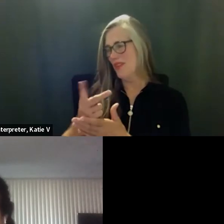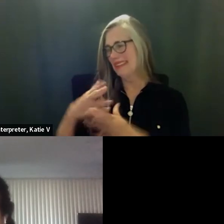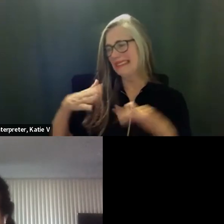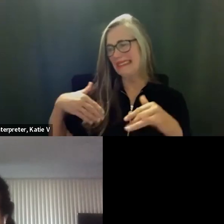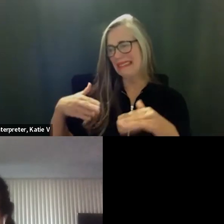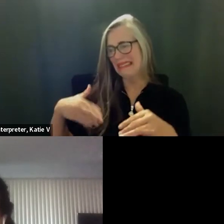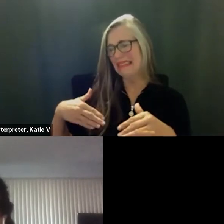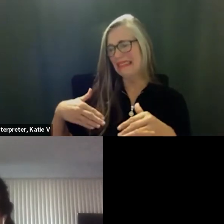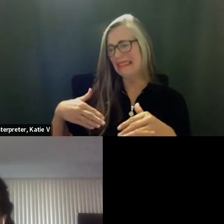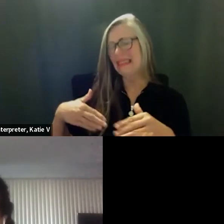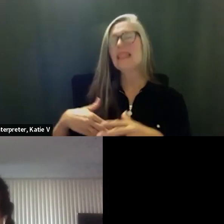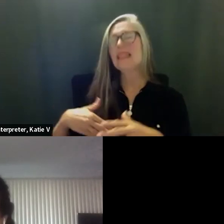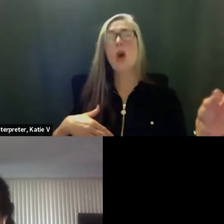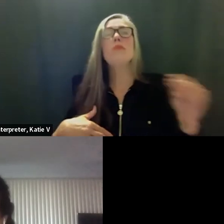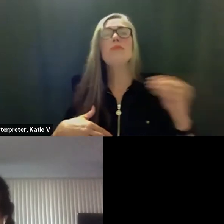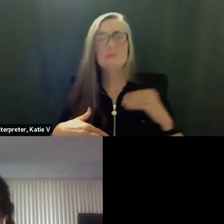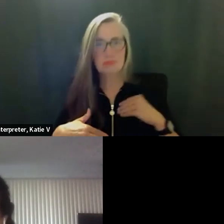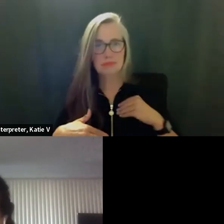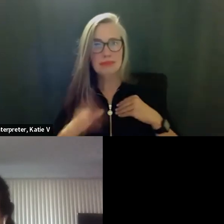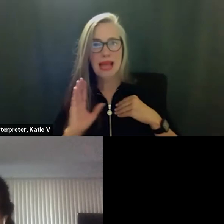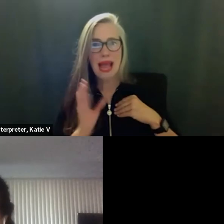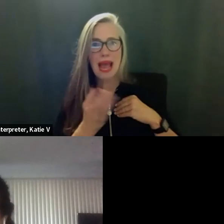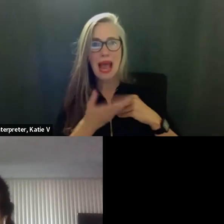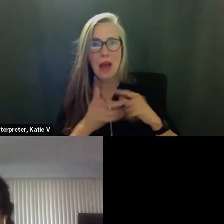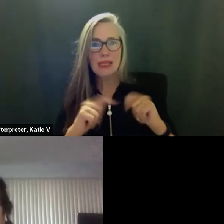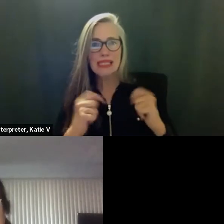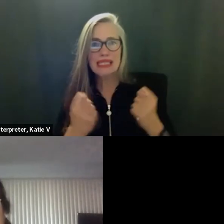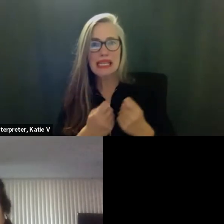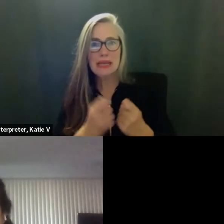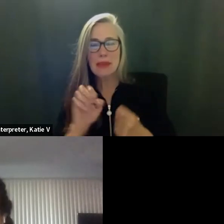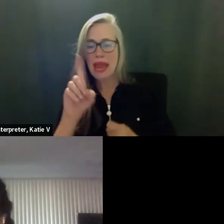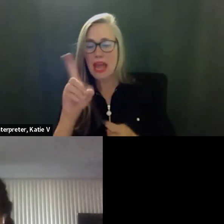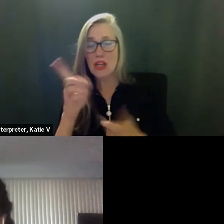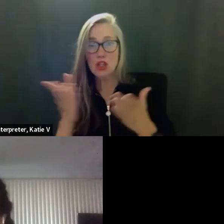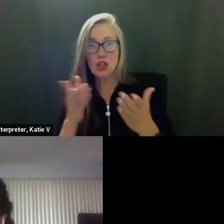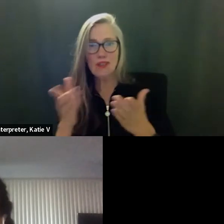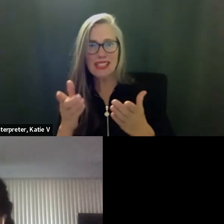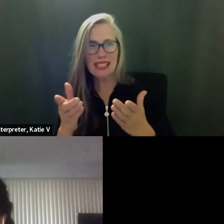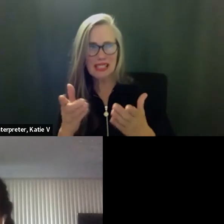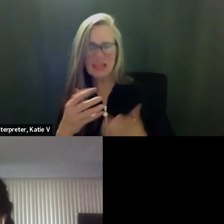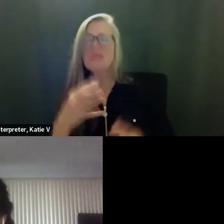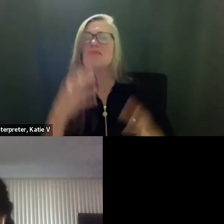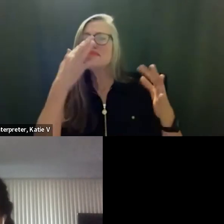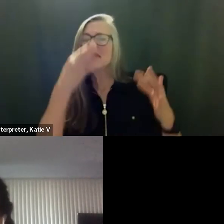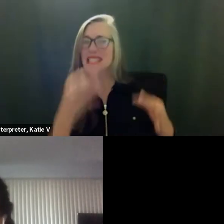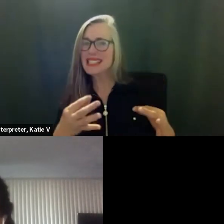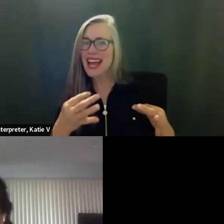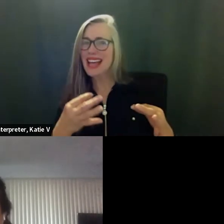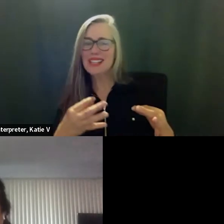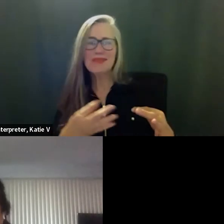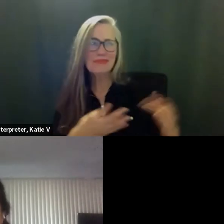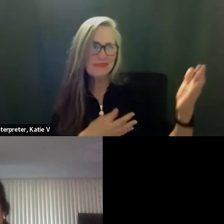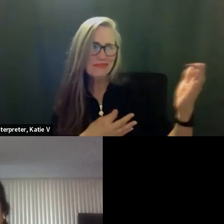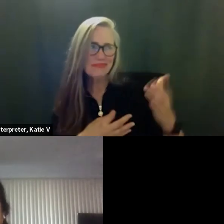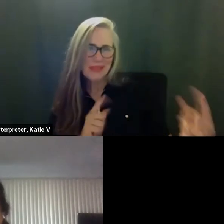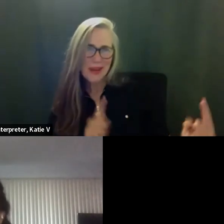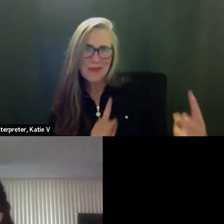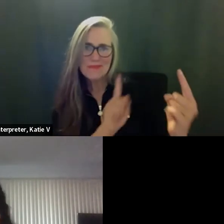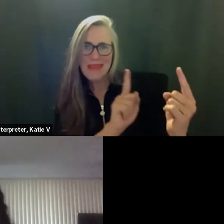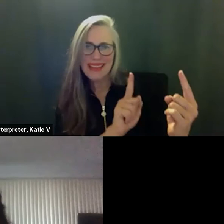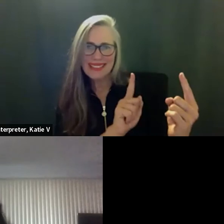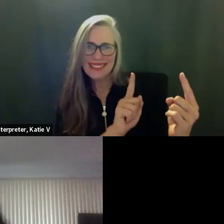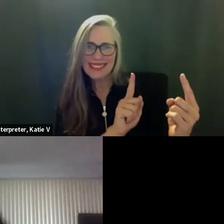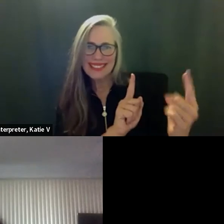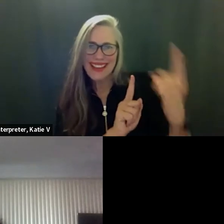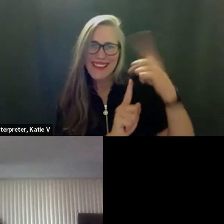our team our ed services team met with them face to face which was great because we could also introduce them to our new leaders which was nice